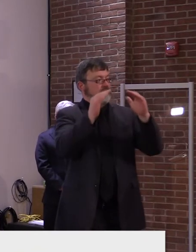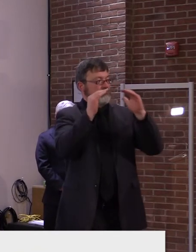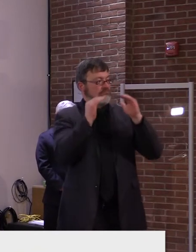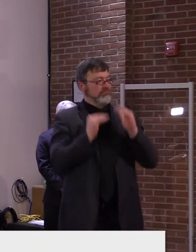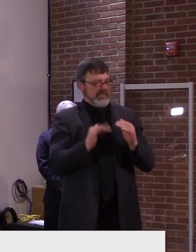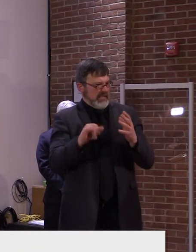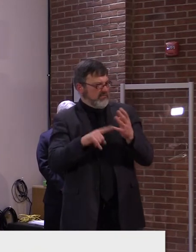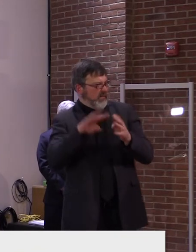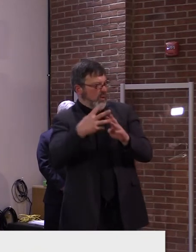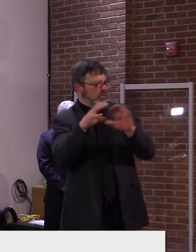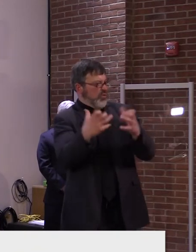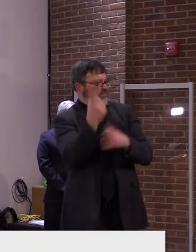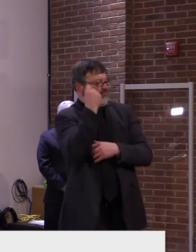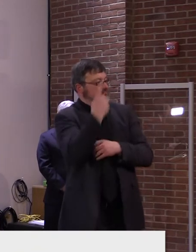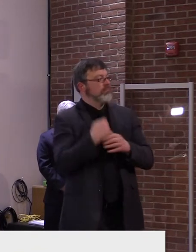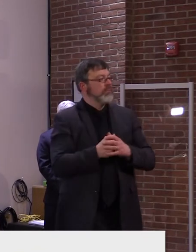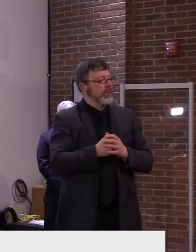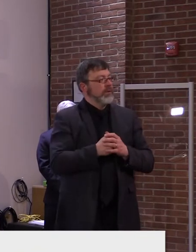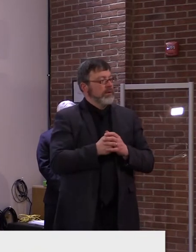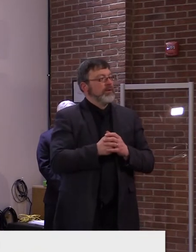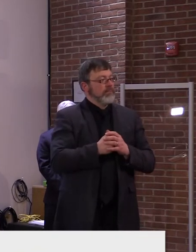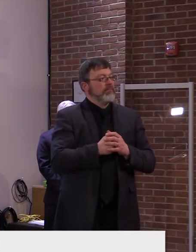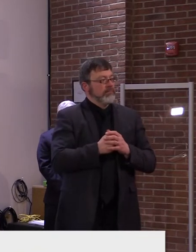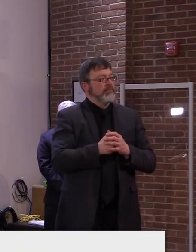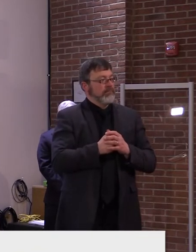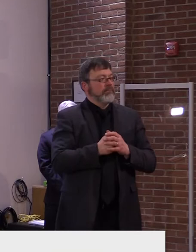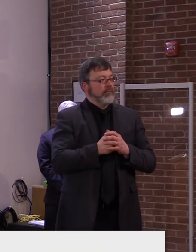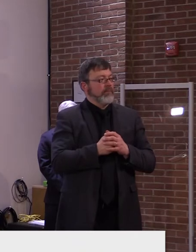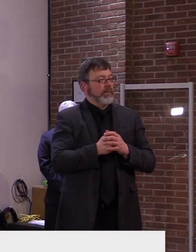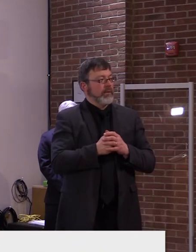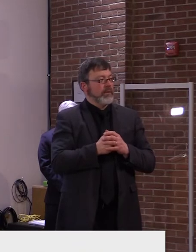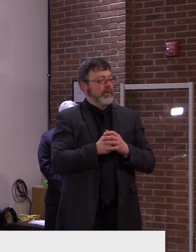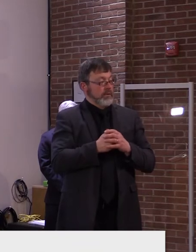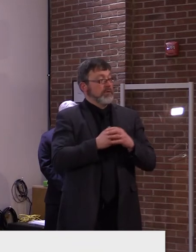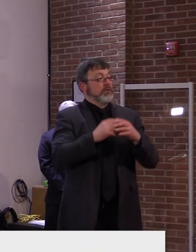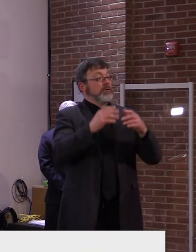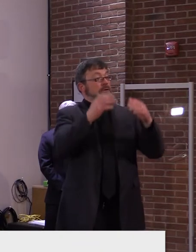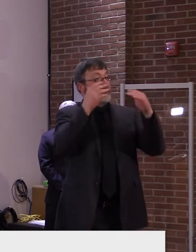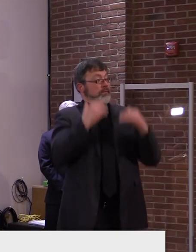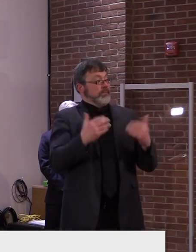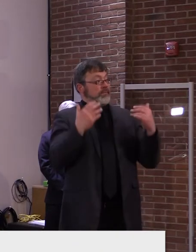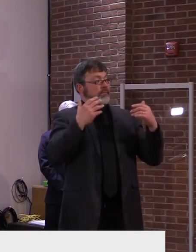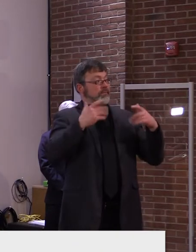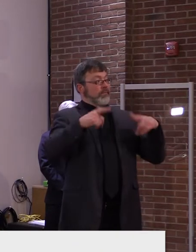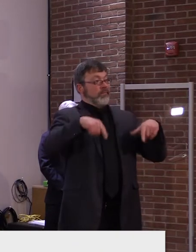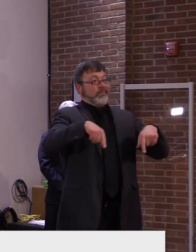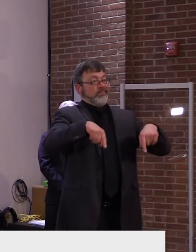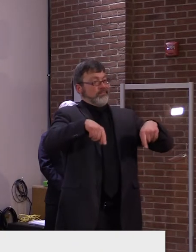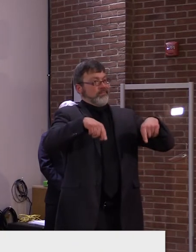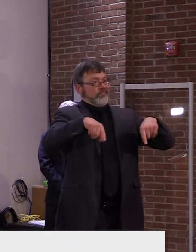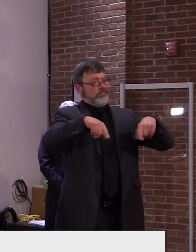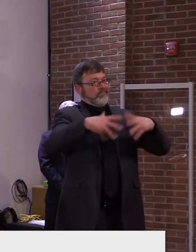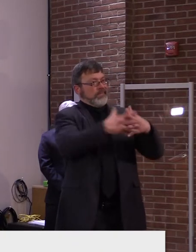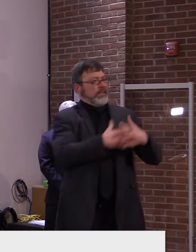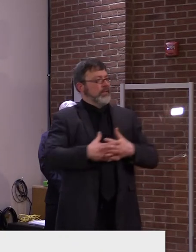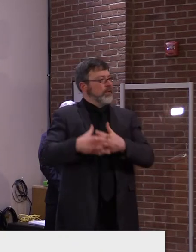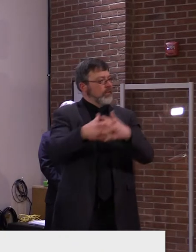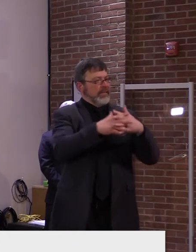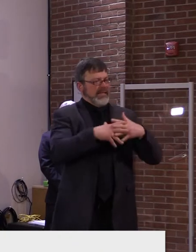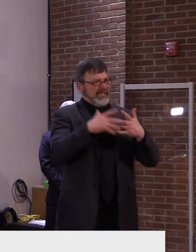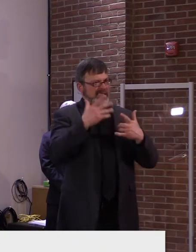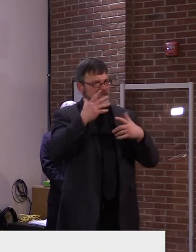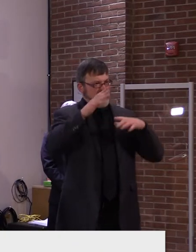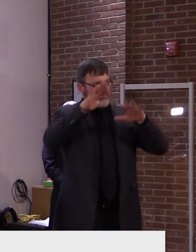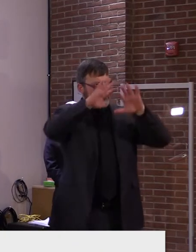power sources such as gas generators or grills for cooking and heating their homes. This has led to a